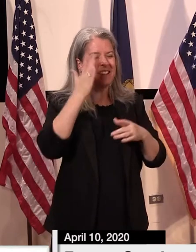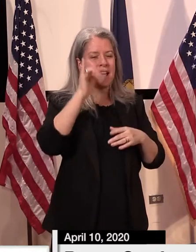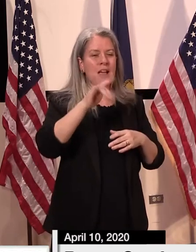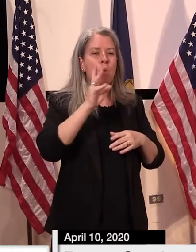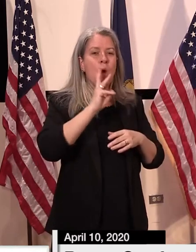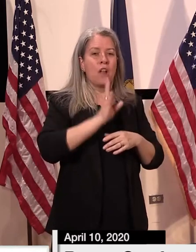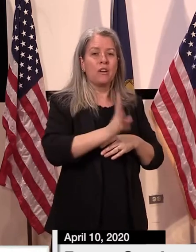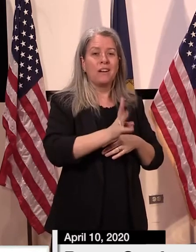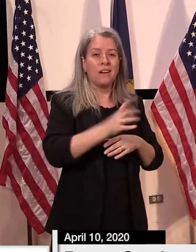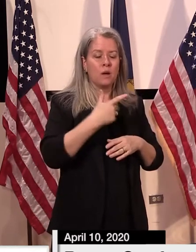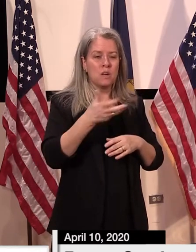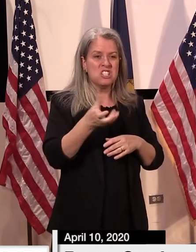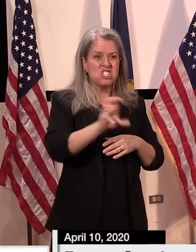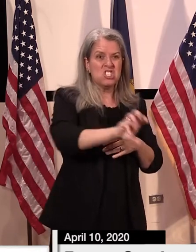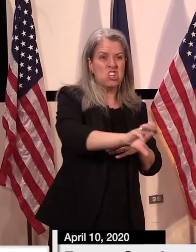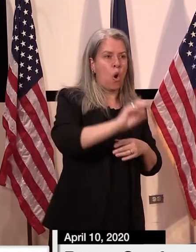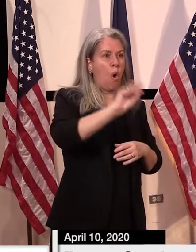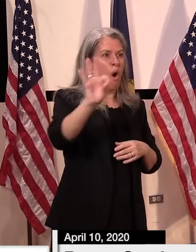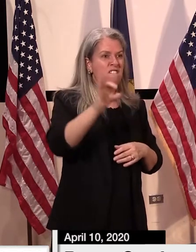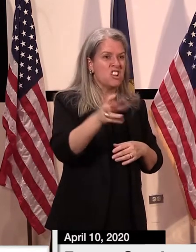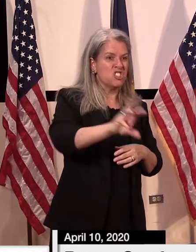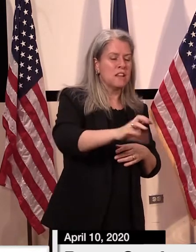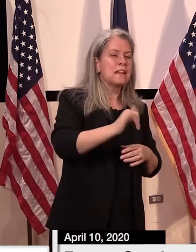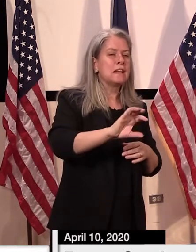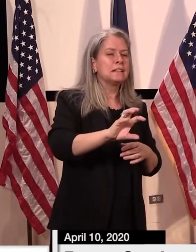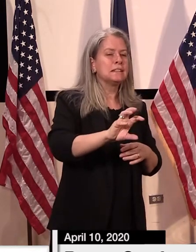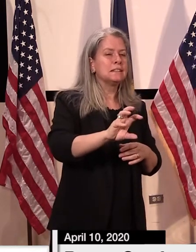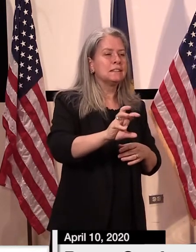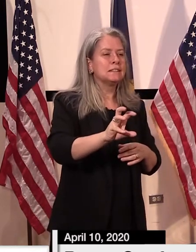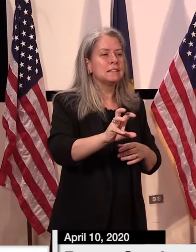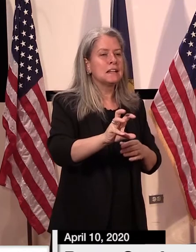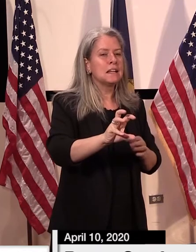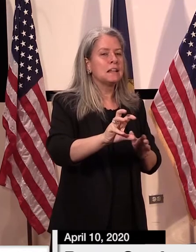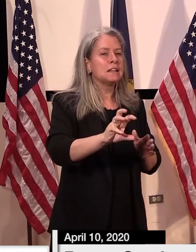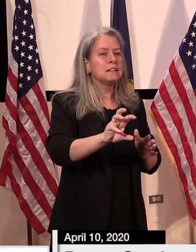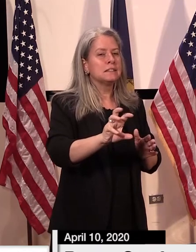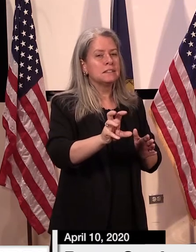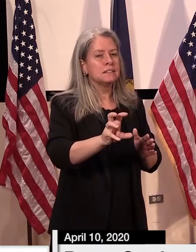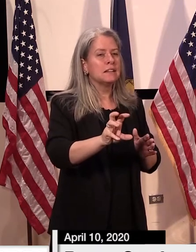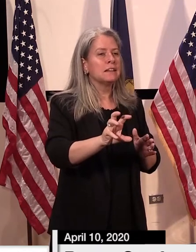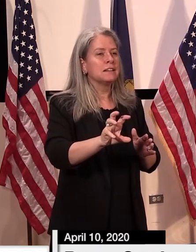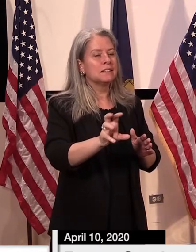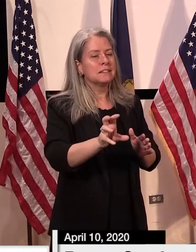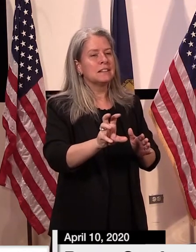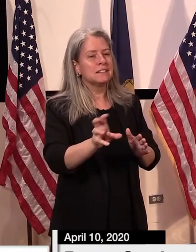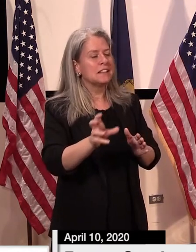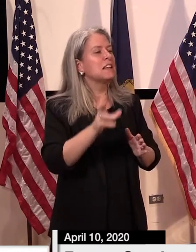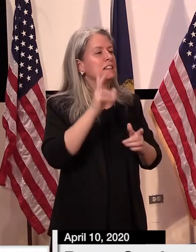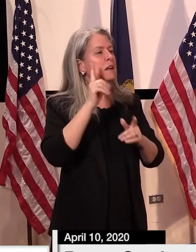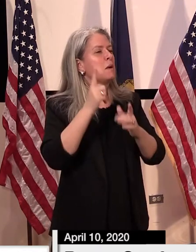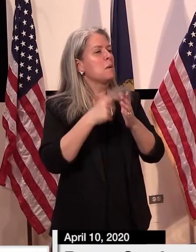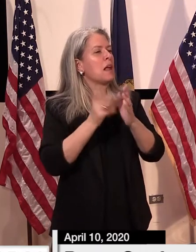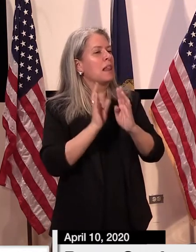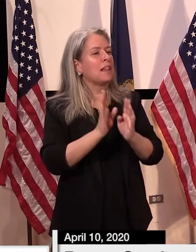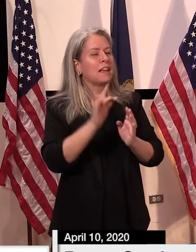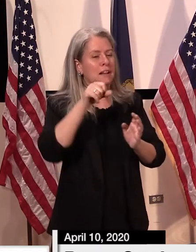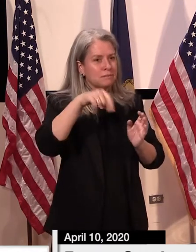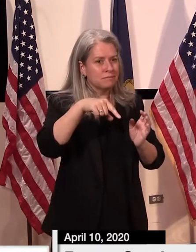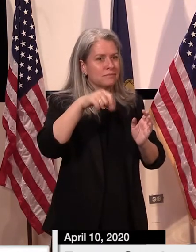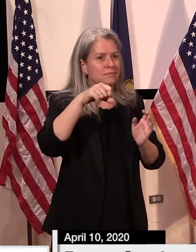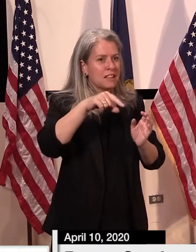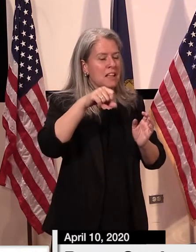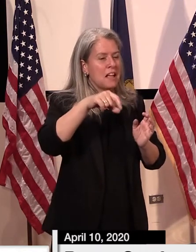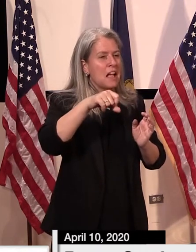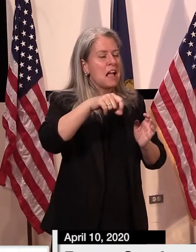to speak. And we'll take the same approach when we are convinced that we're plateauing or heading downwards,